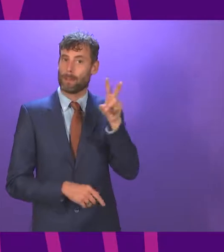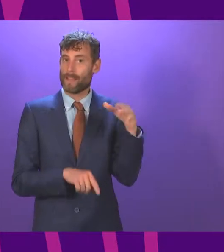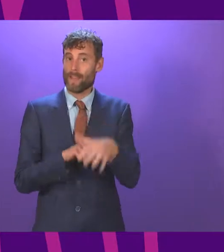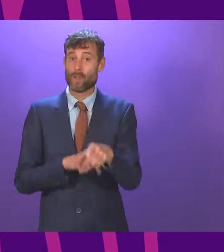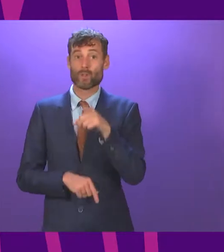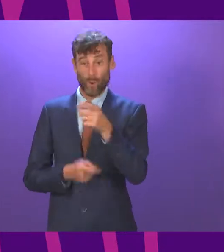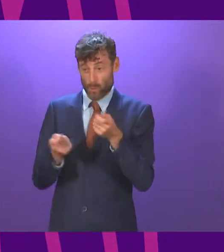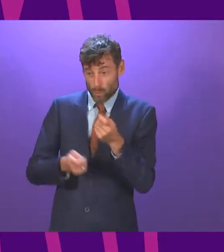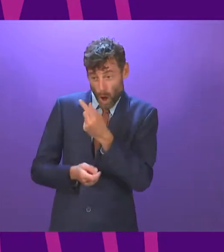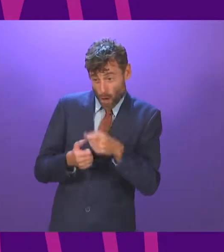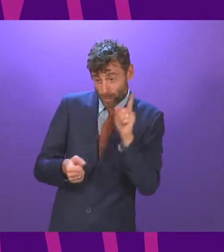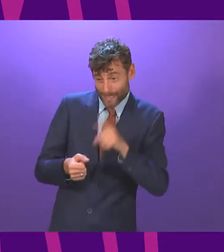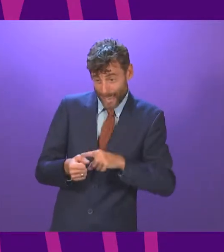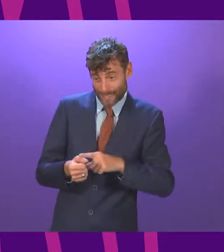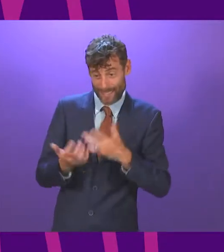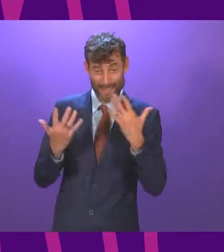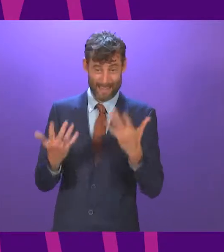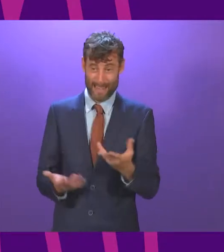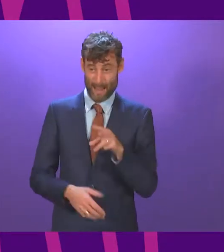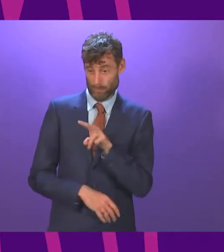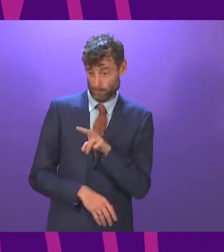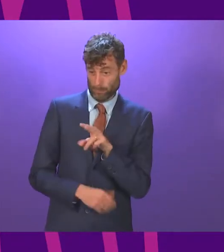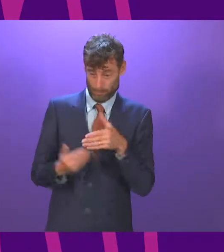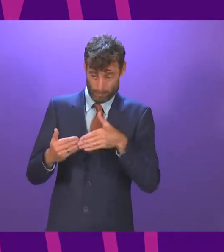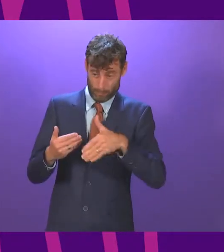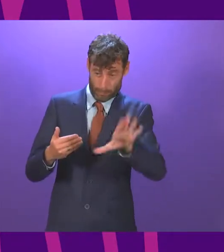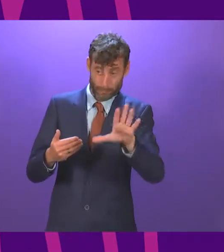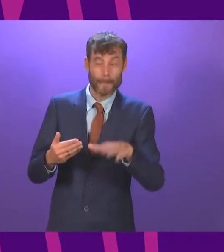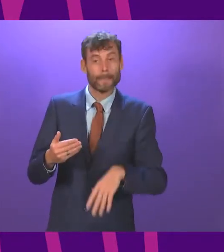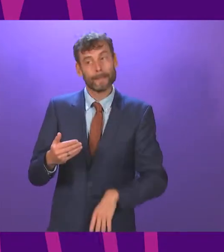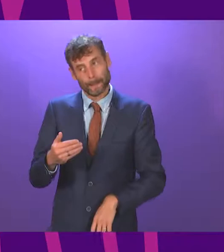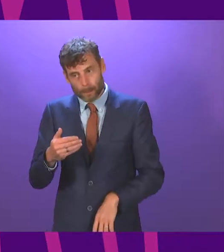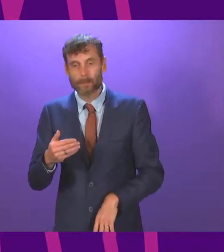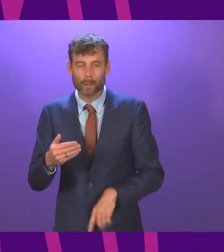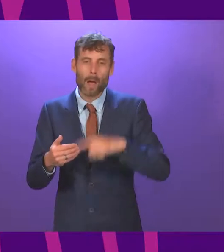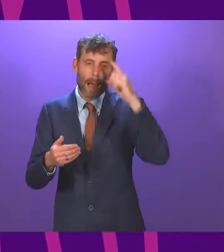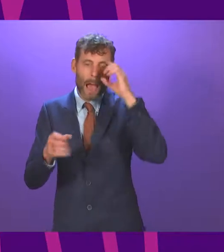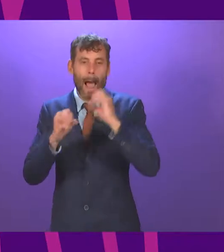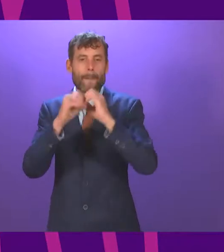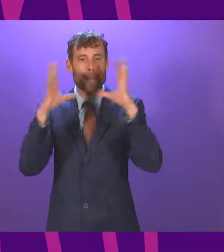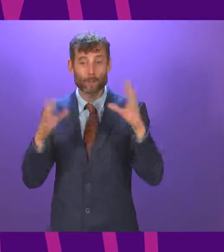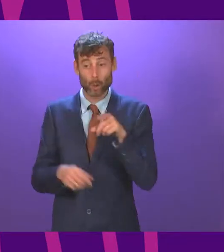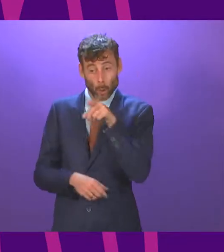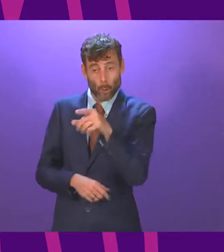days in office or to put it another way. Imagine getting to 5